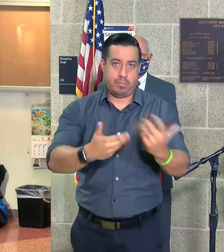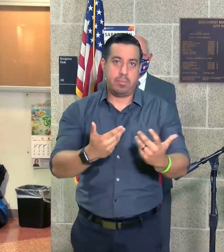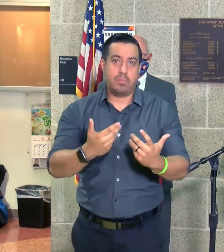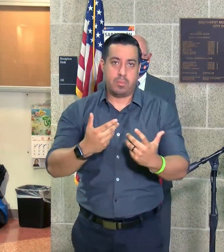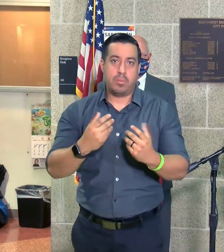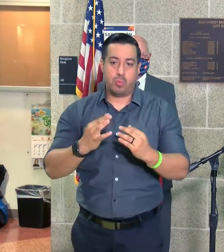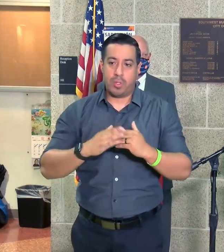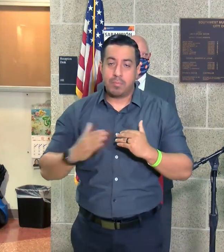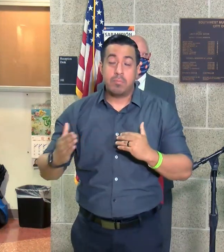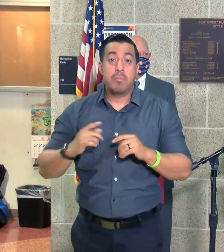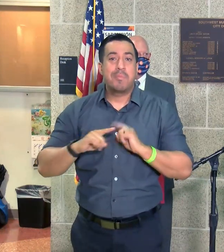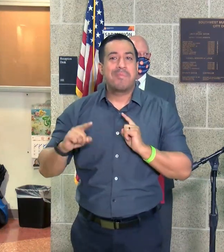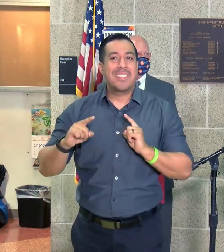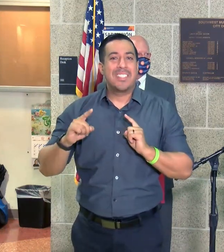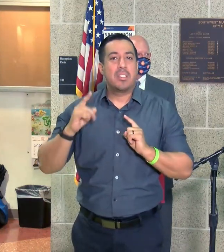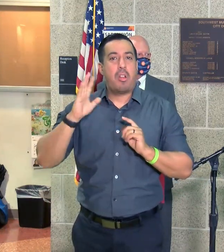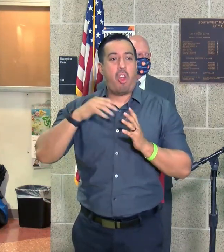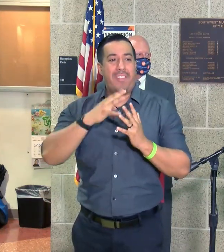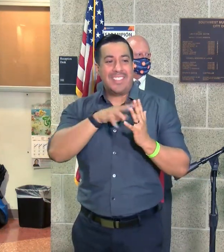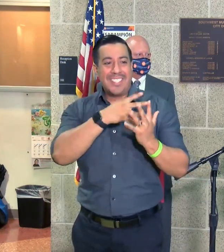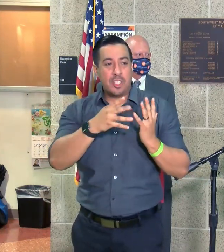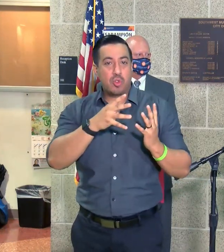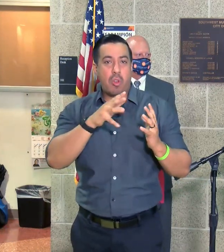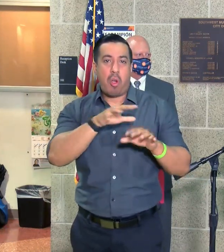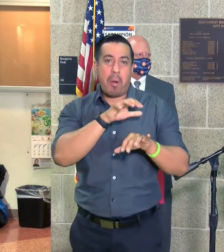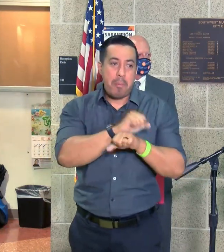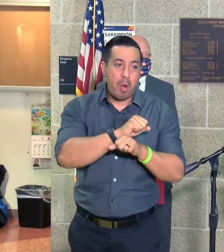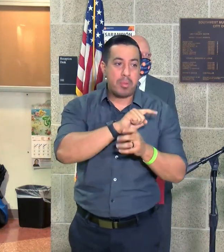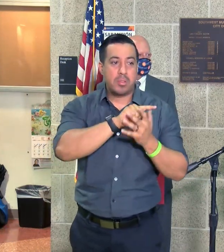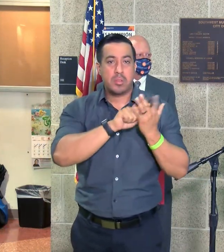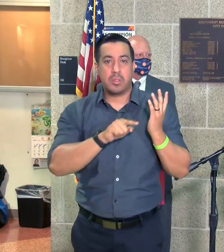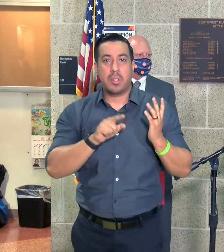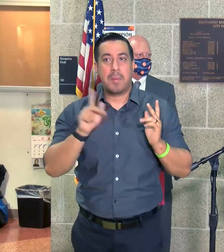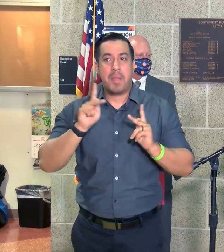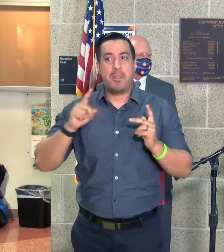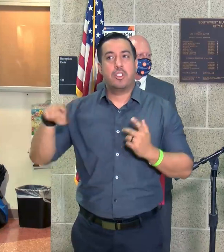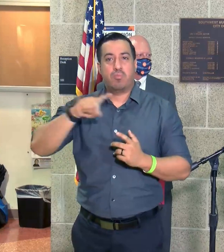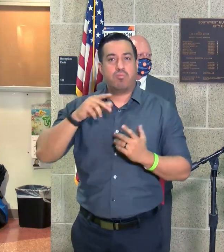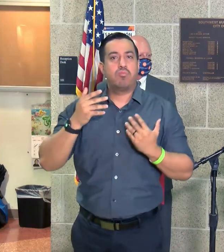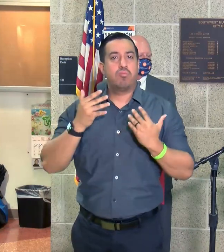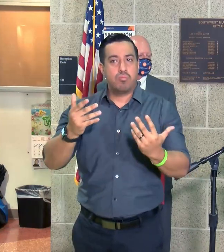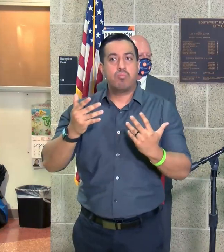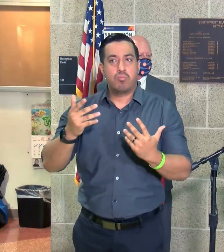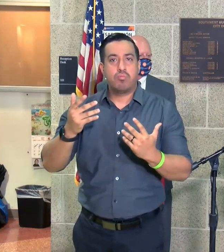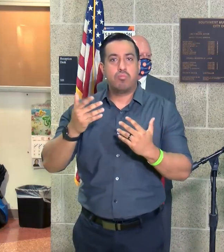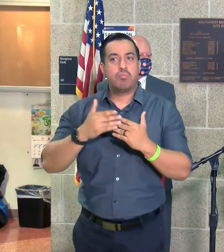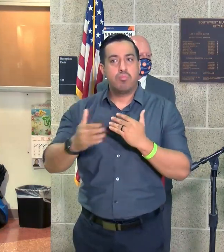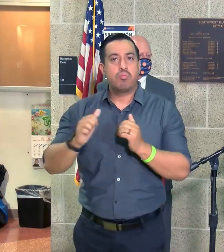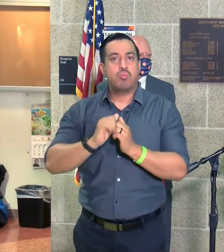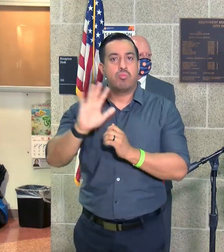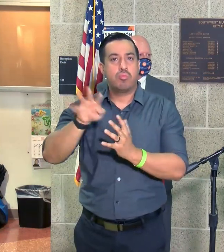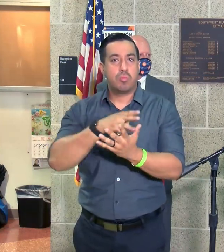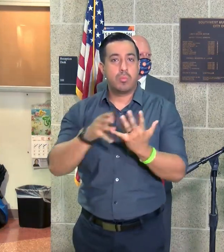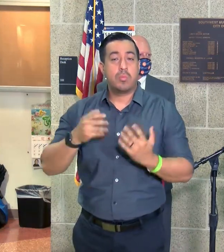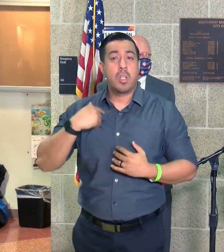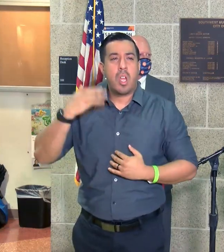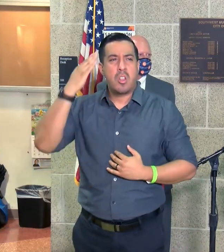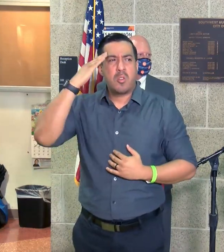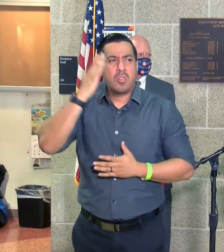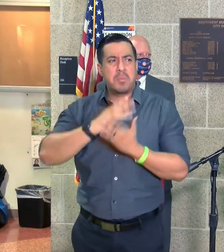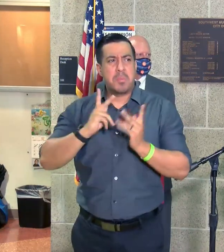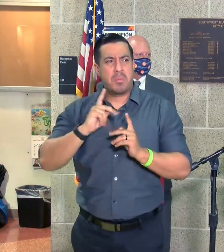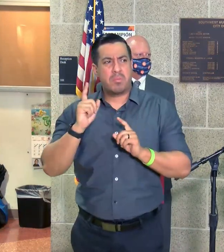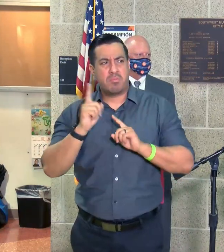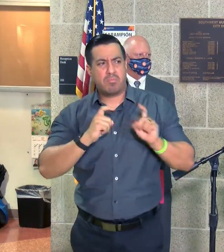forward. But in terms of scheduled appointments this week, people should still move, should go forward. I know there have been some questions